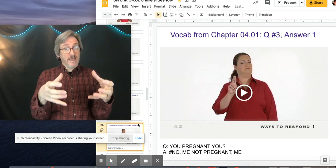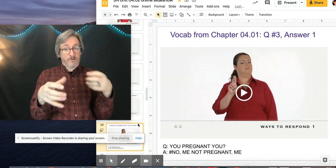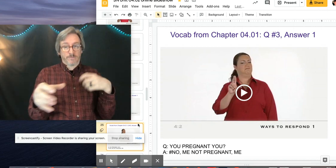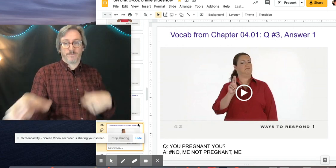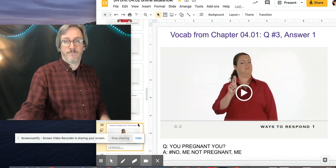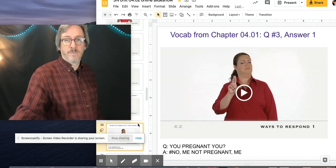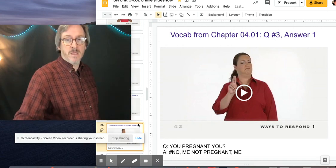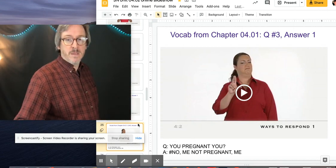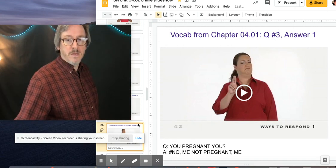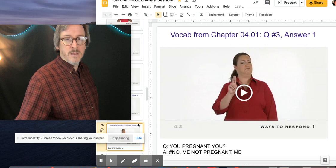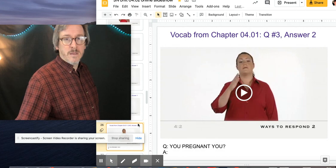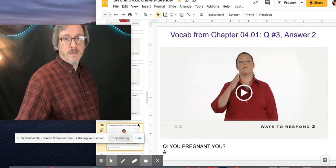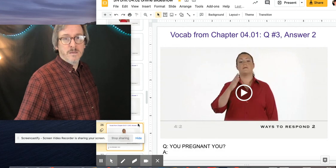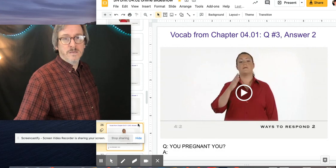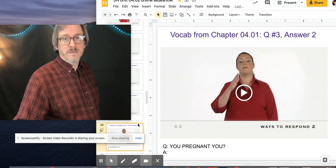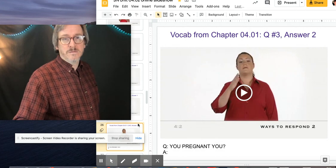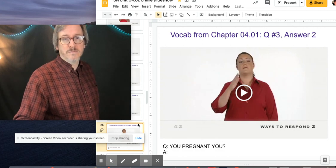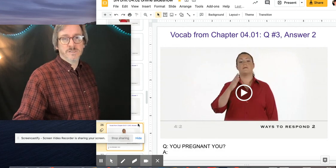put them together.